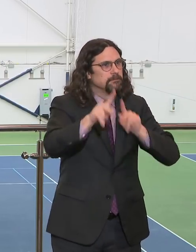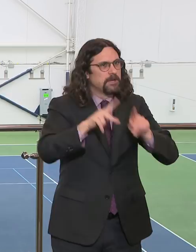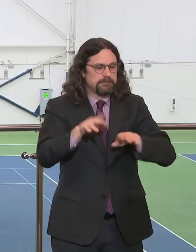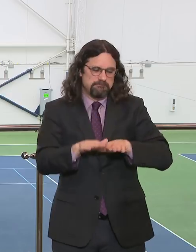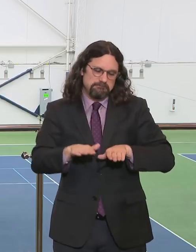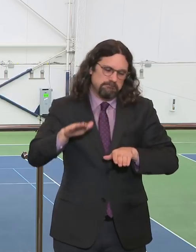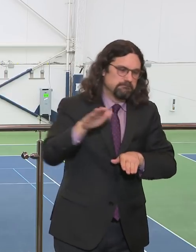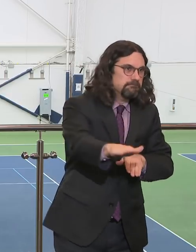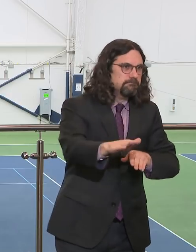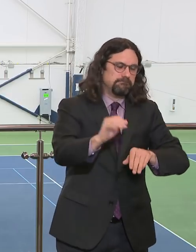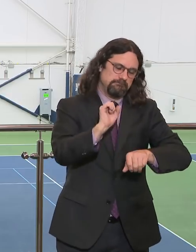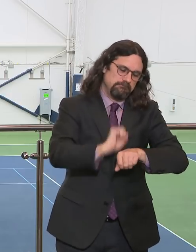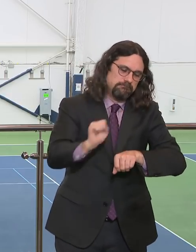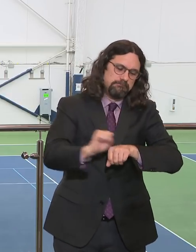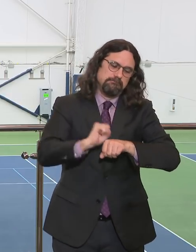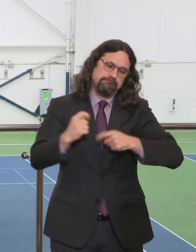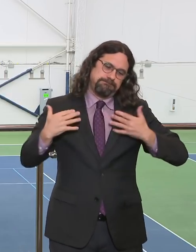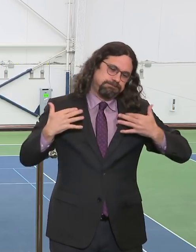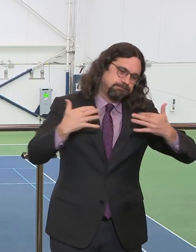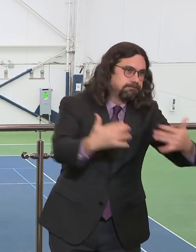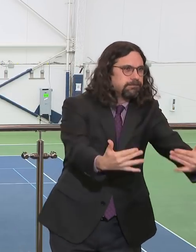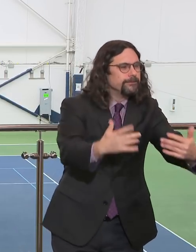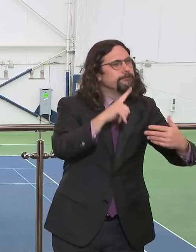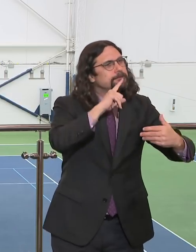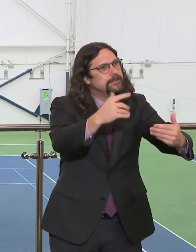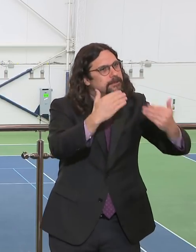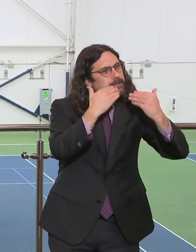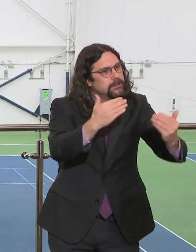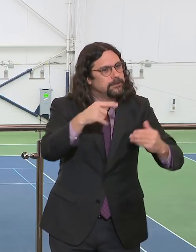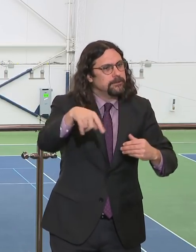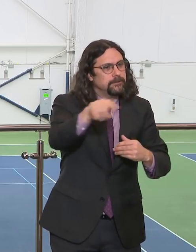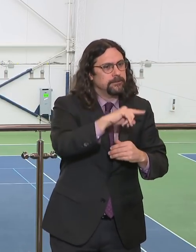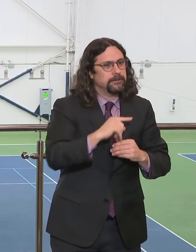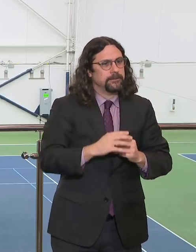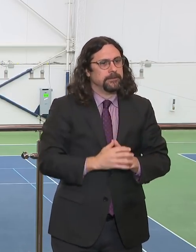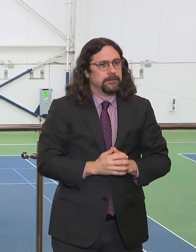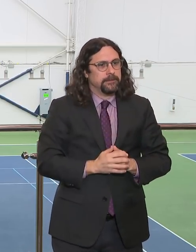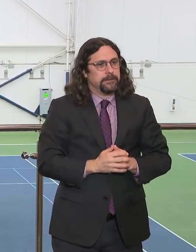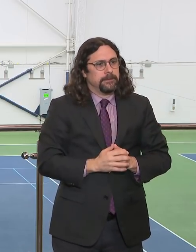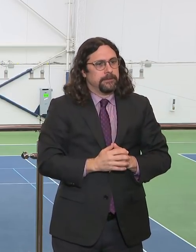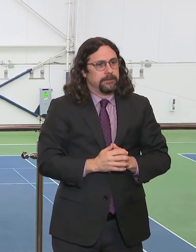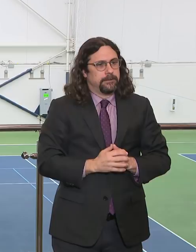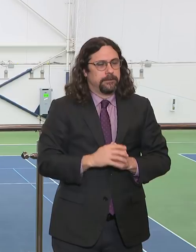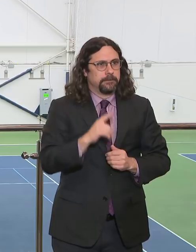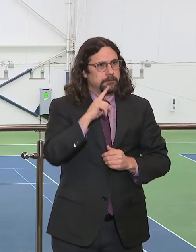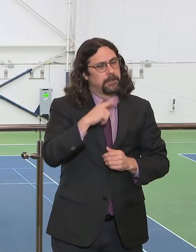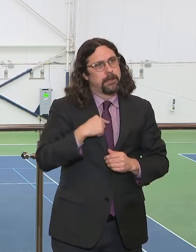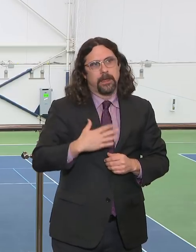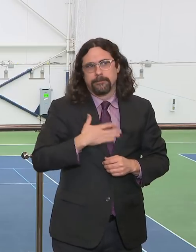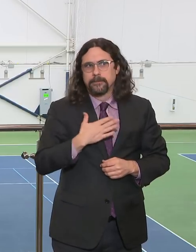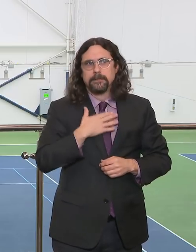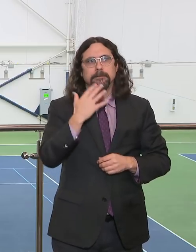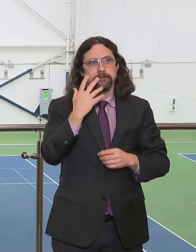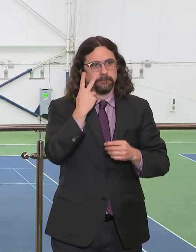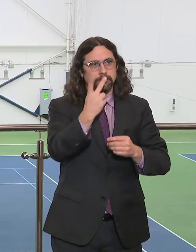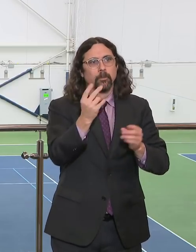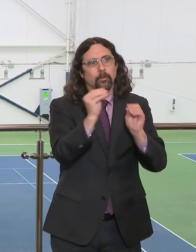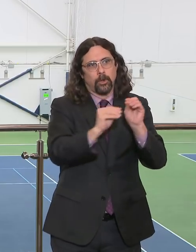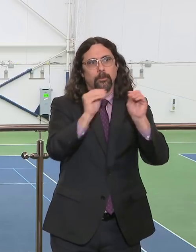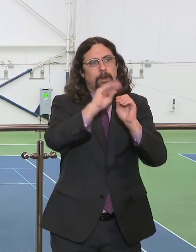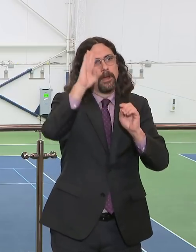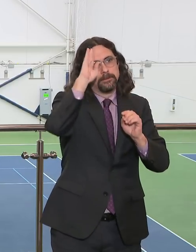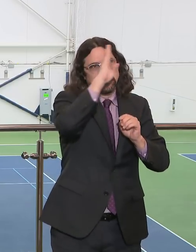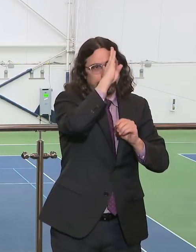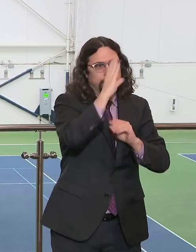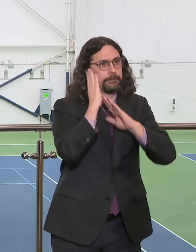time I turn around, I see another person, another organization stepping up to make it happen. And that, to me, is inspiring.